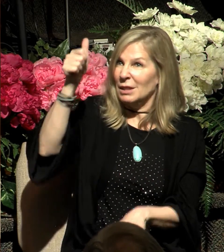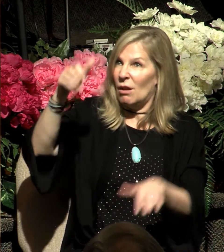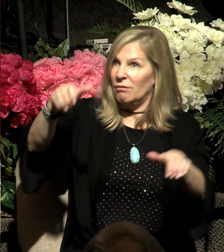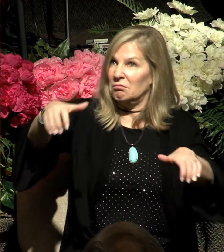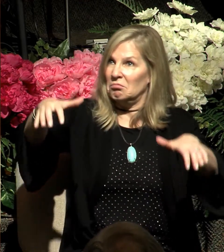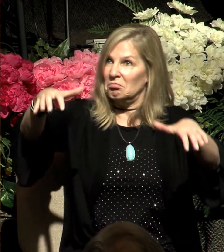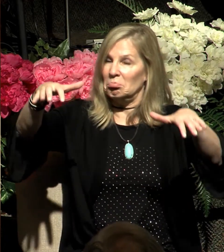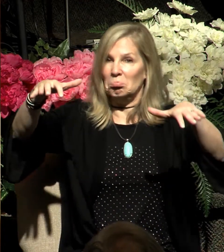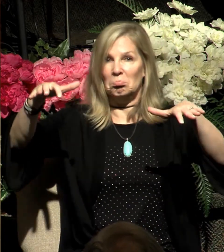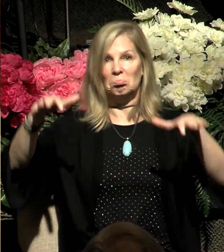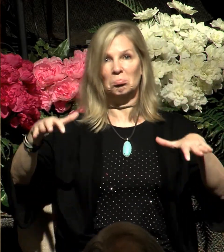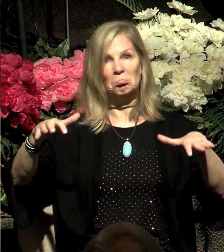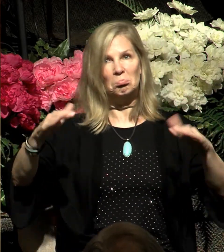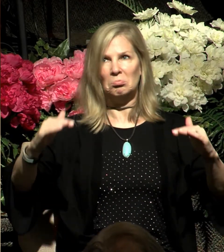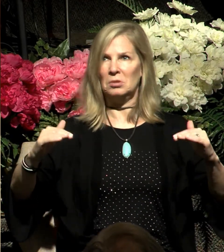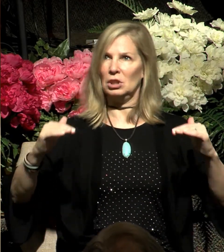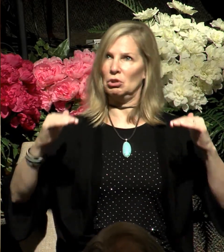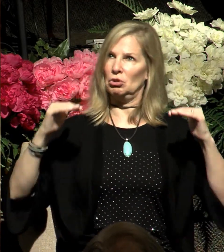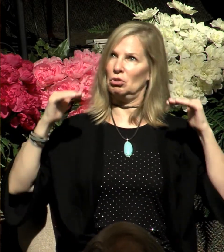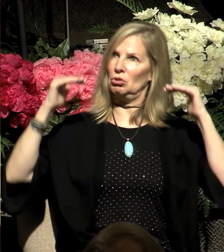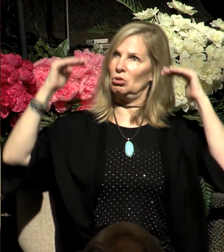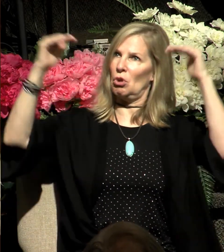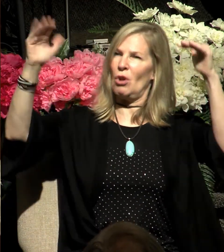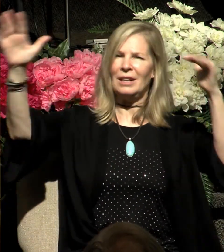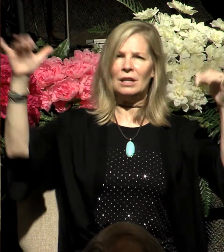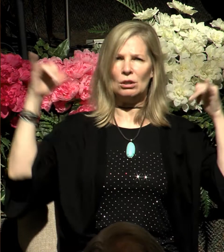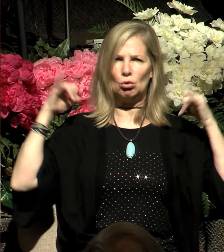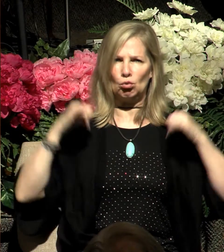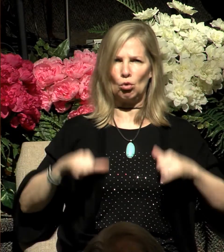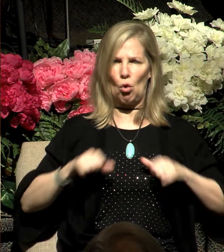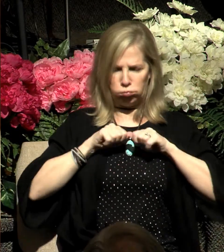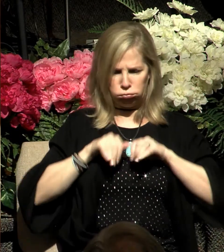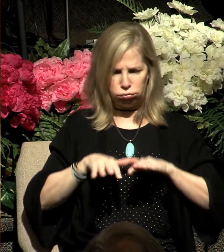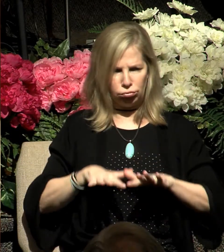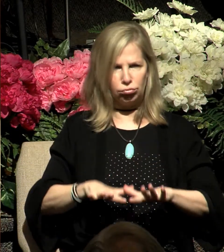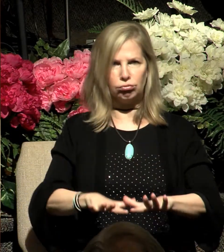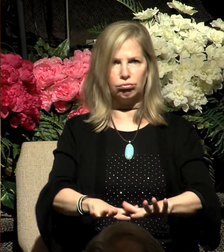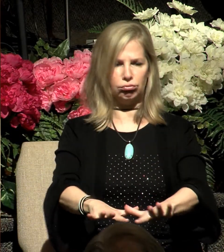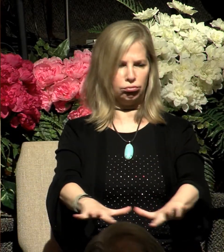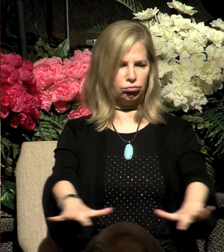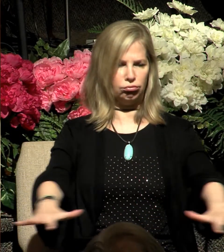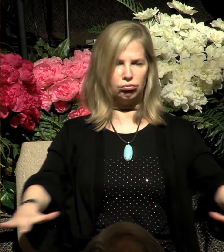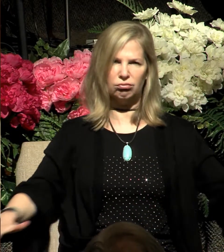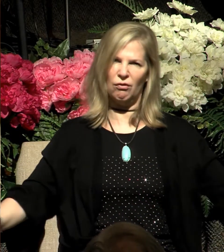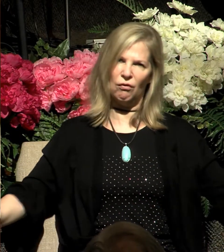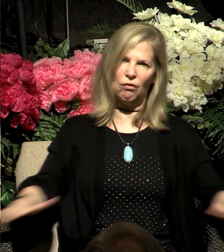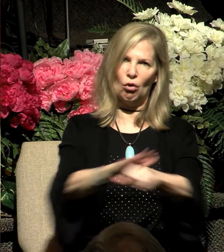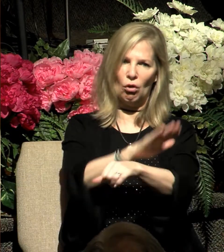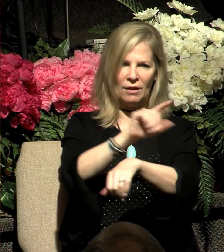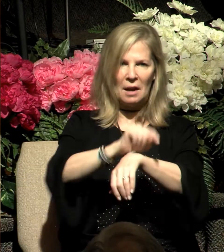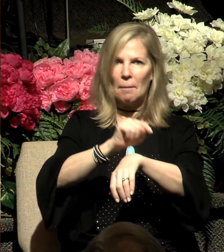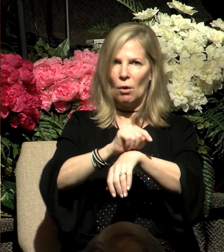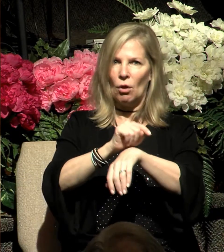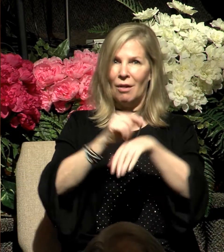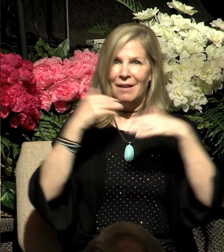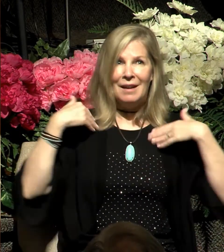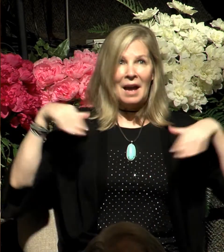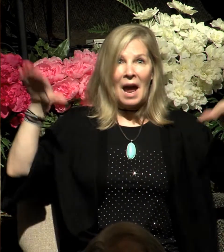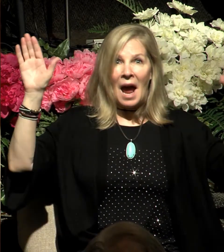lofty and exalted, with the train of his robe filling the temple. Seraphim, those are angels. They stood above him,